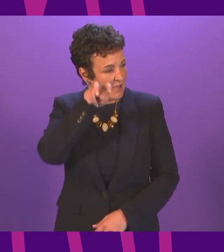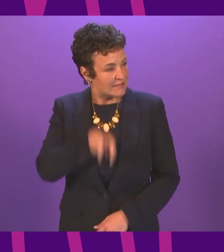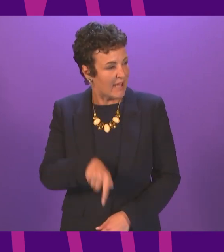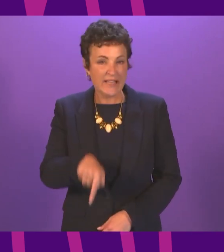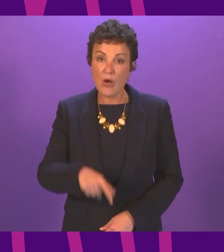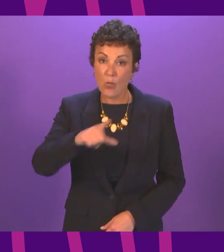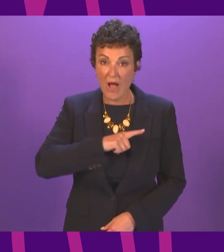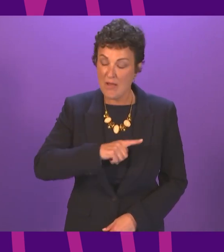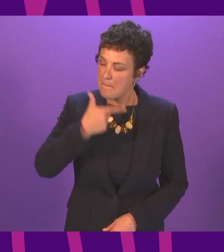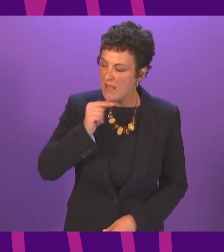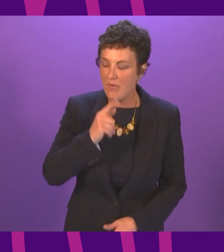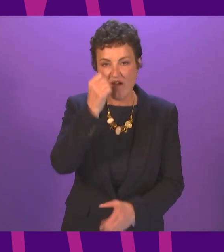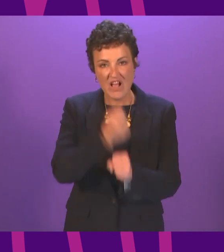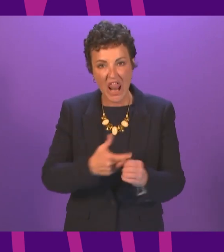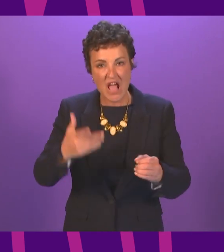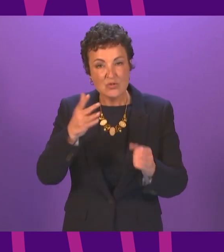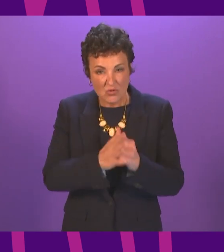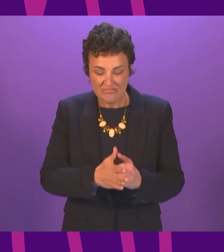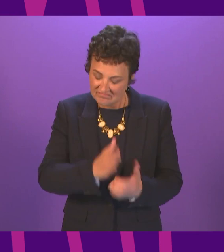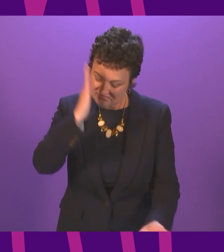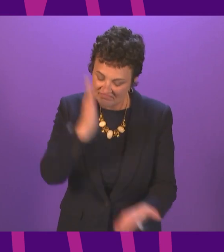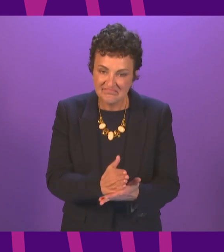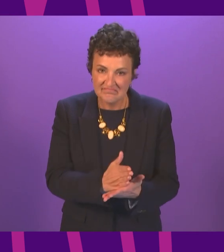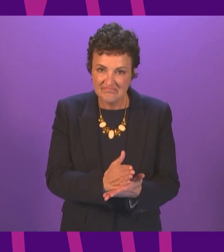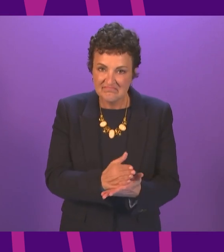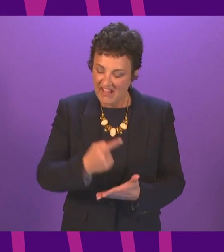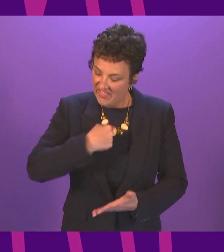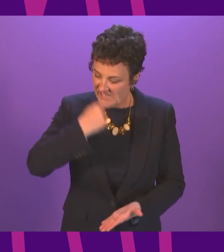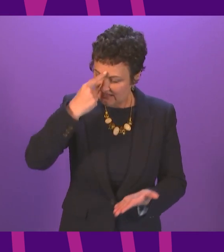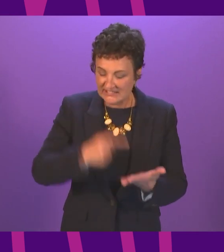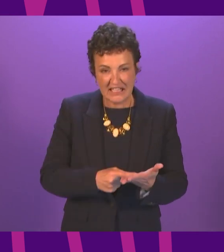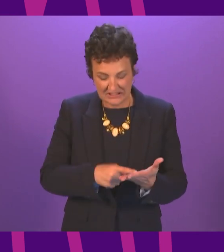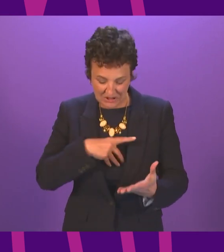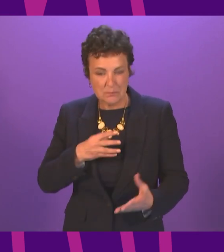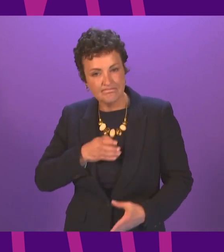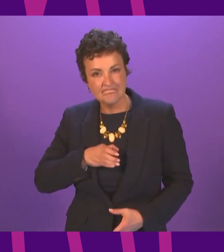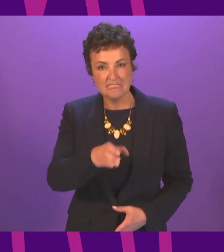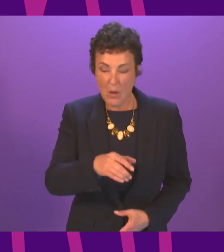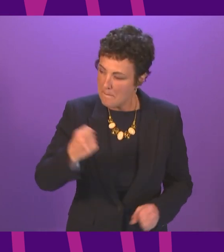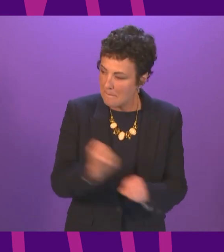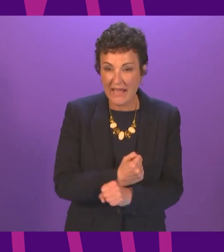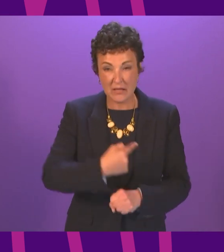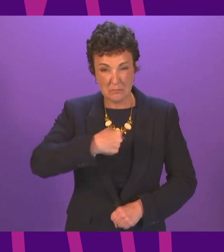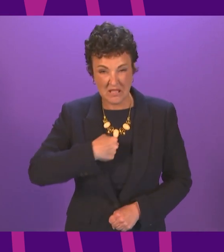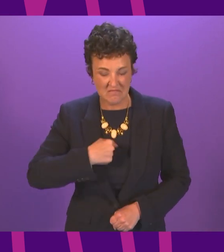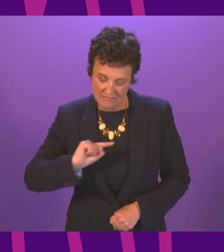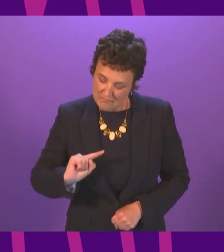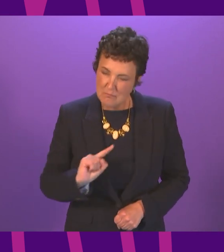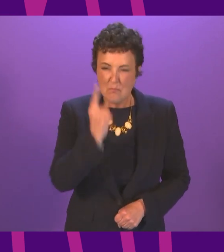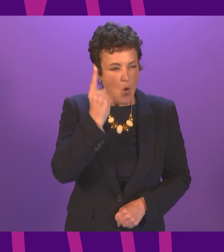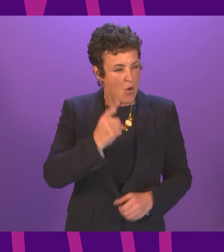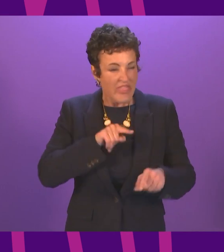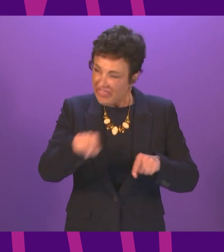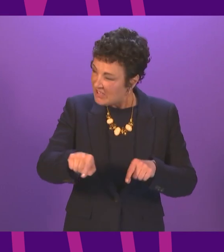because the people of Glasgow took a leap of faith and took their place in the history books by making this one of the most